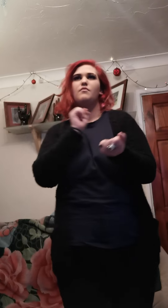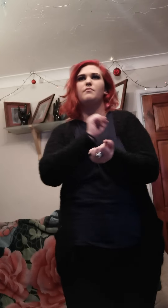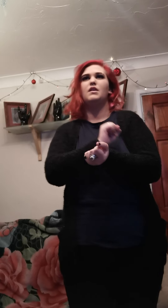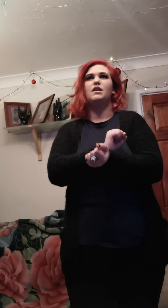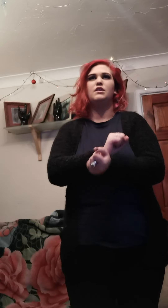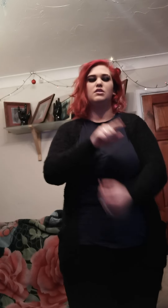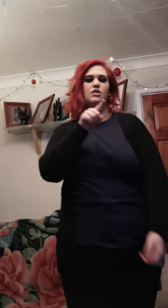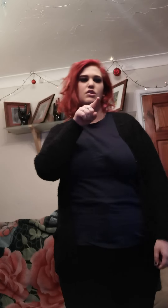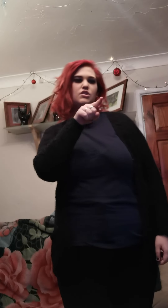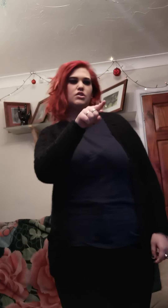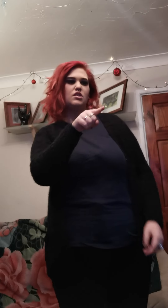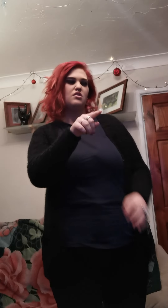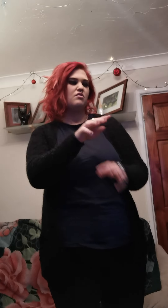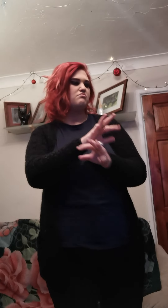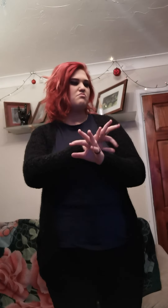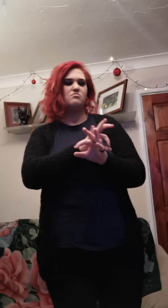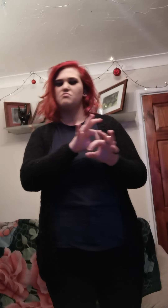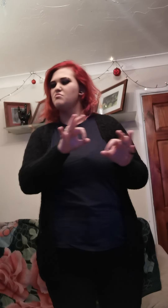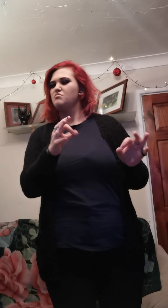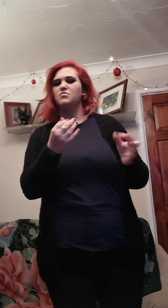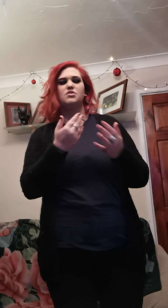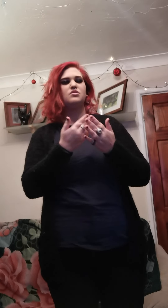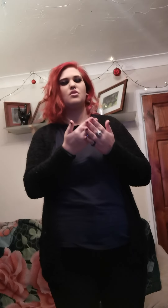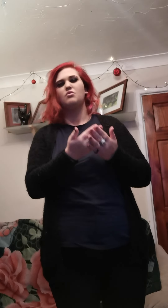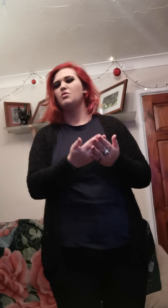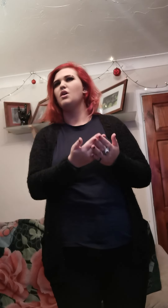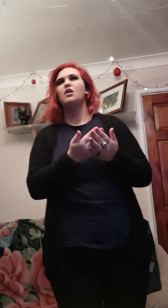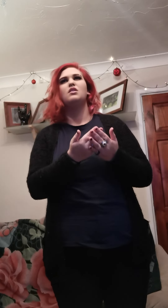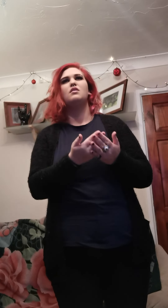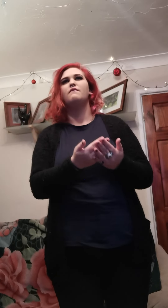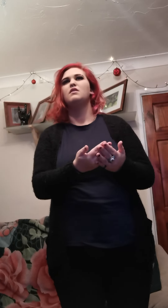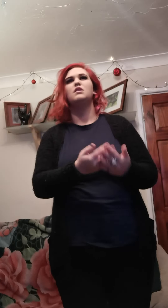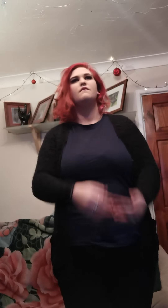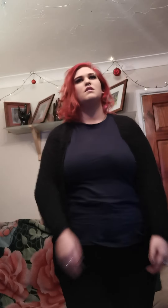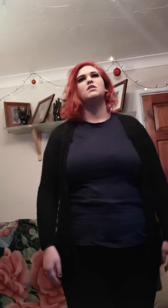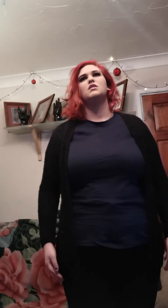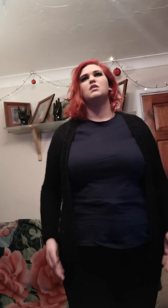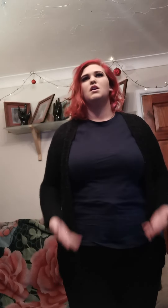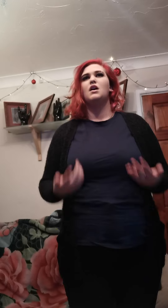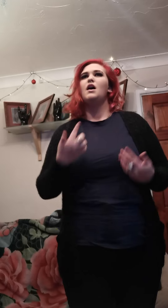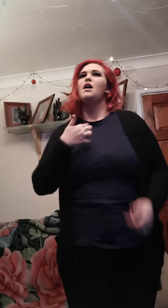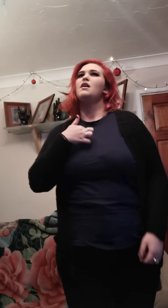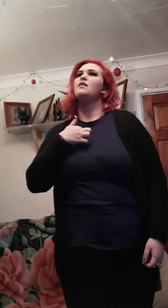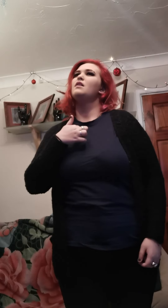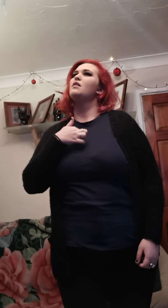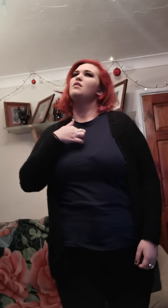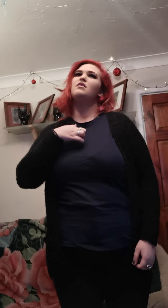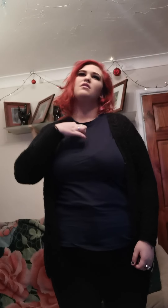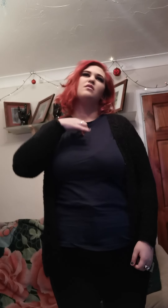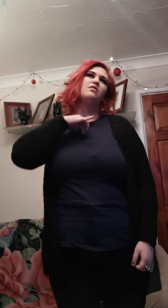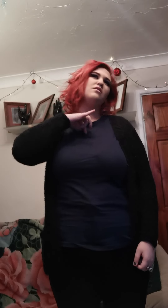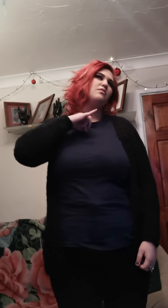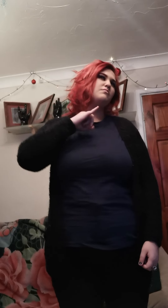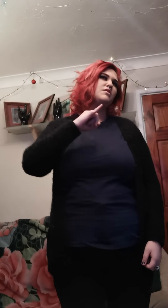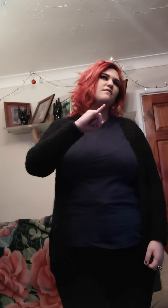And I'm so